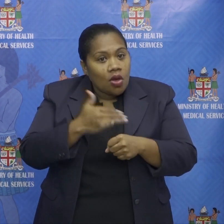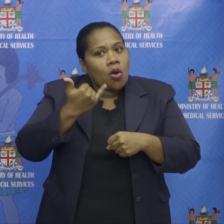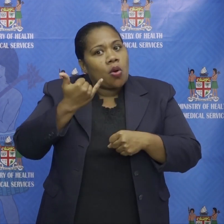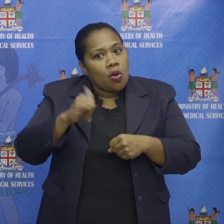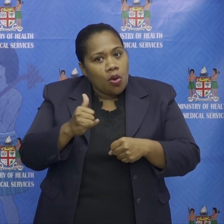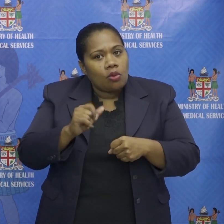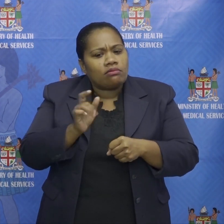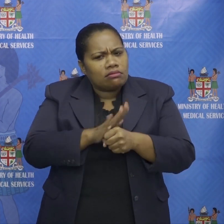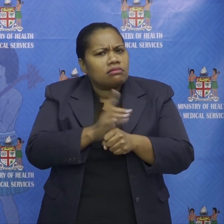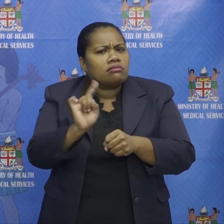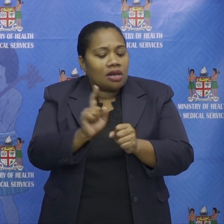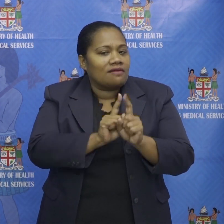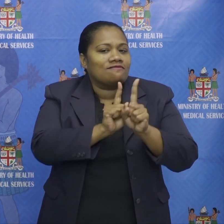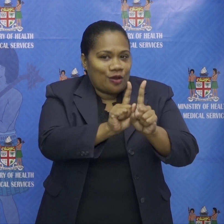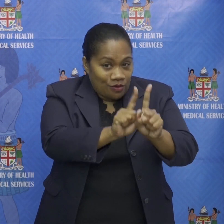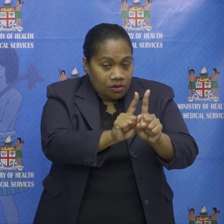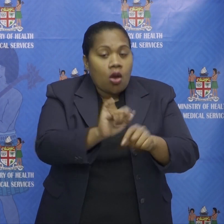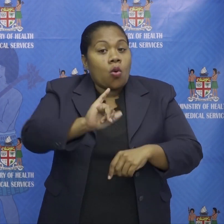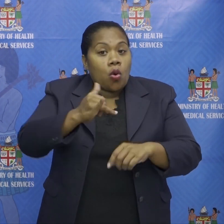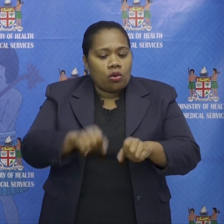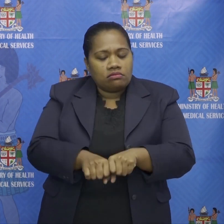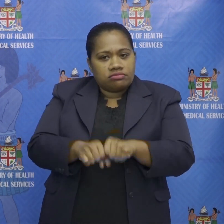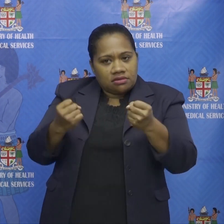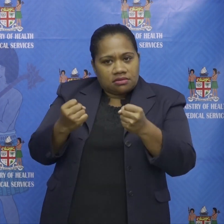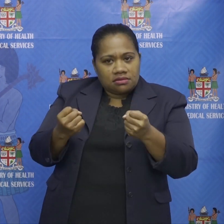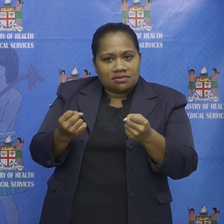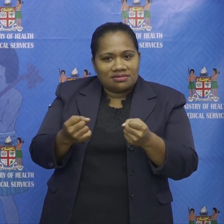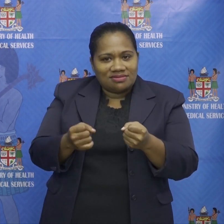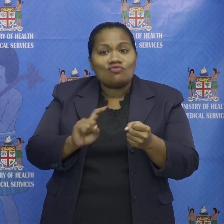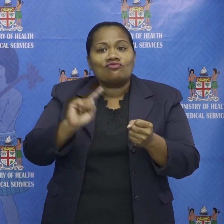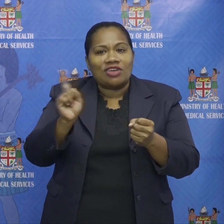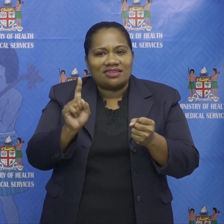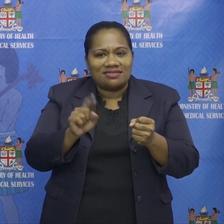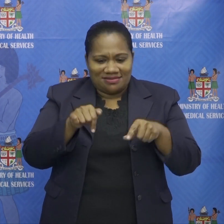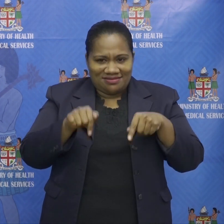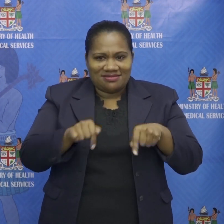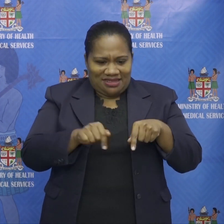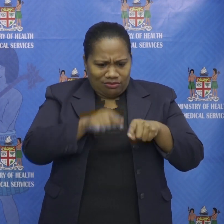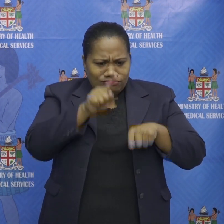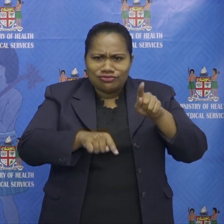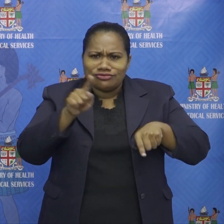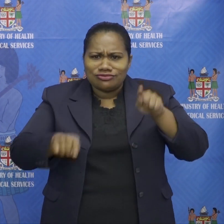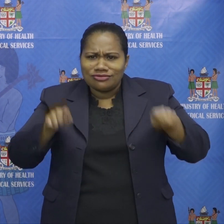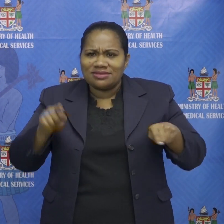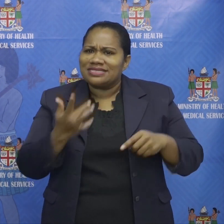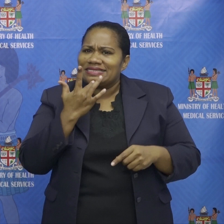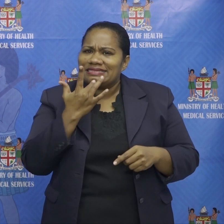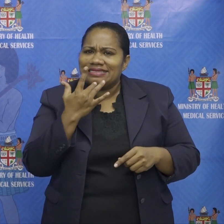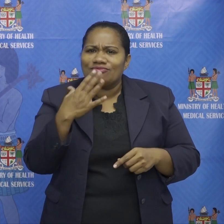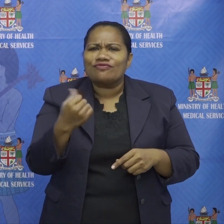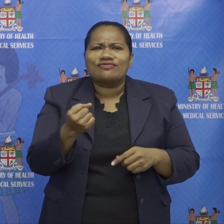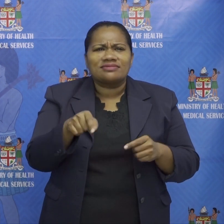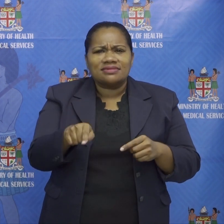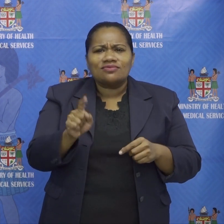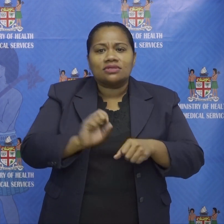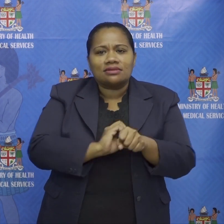this newly confirmed COVID variant is one of several dangerous new variants that have